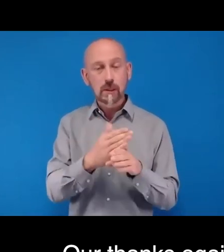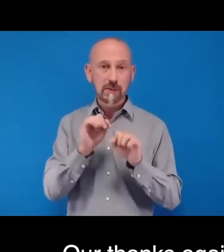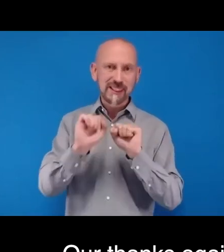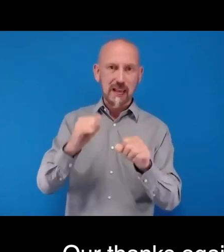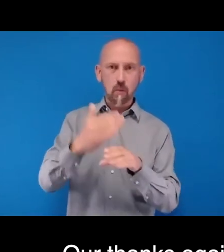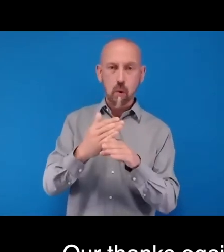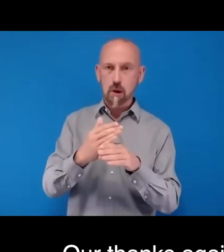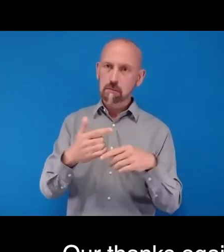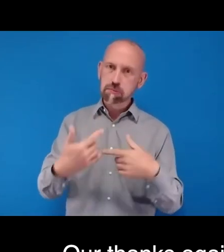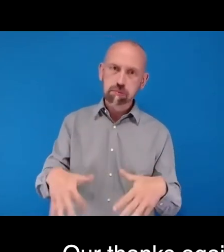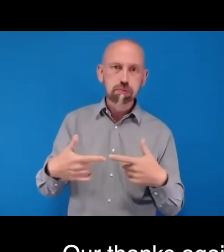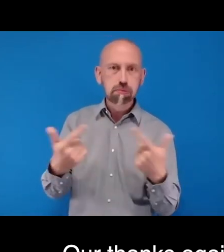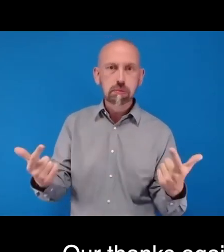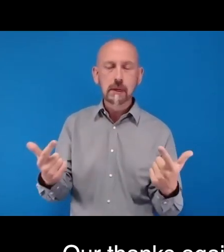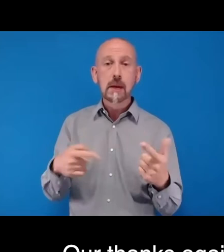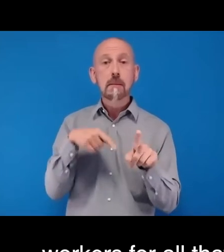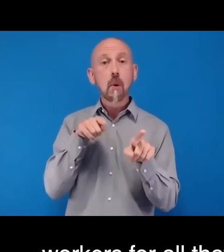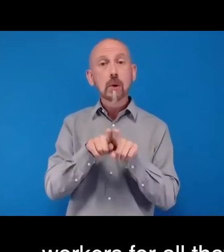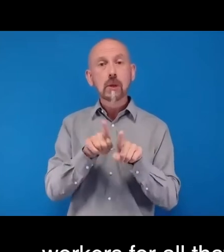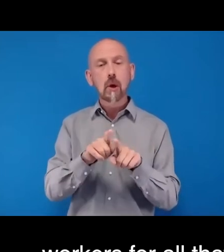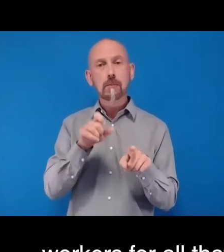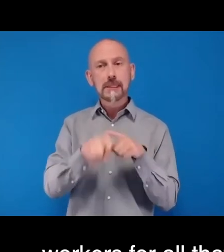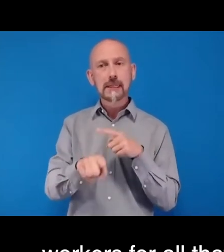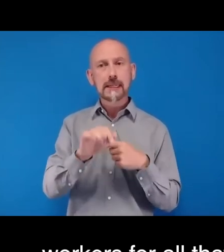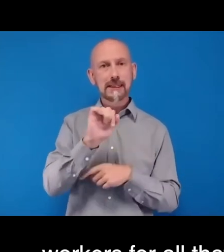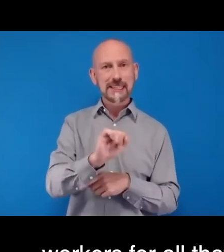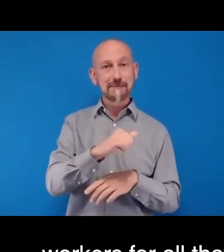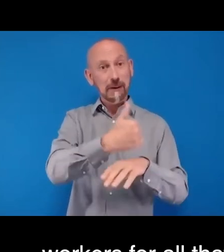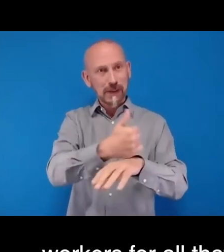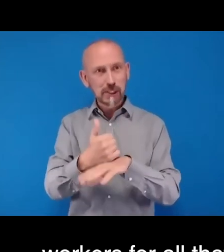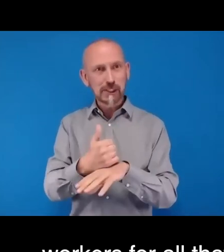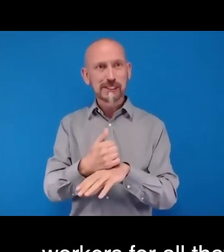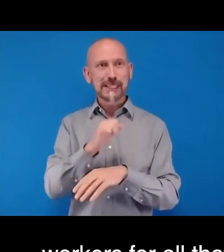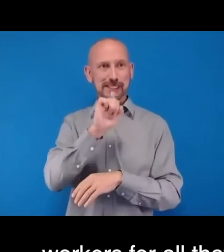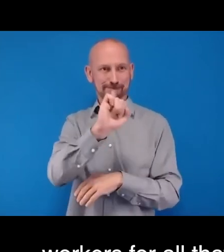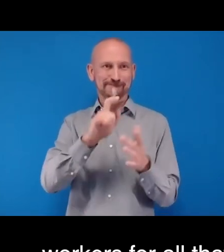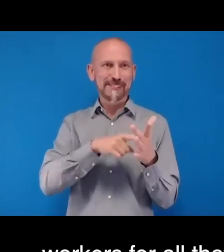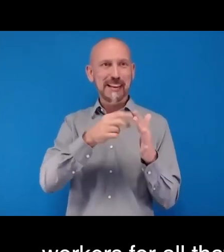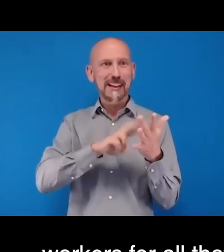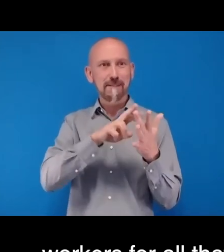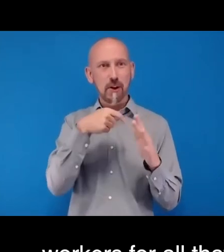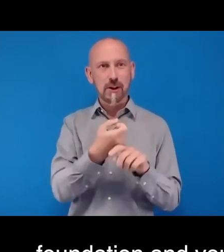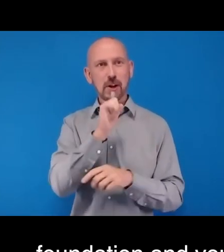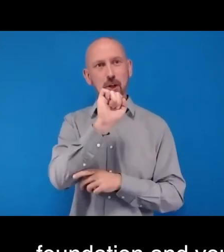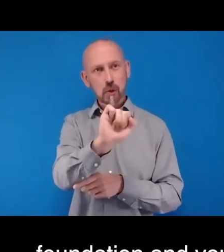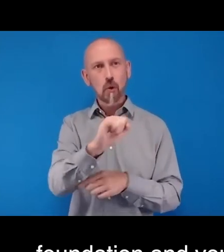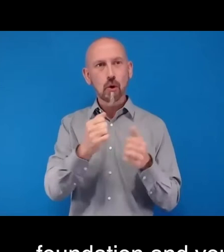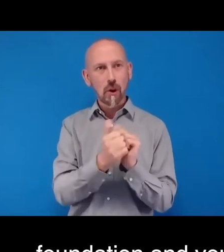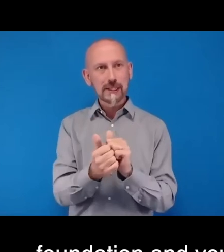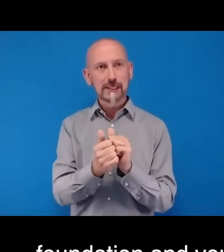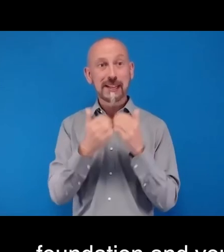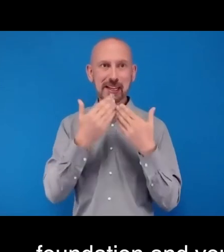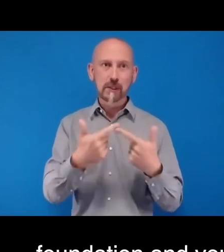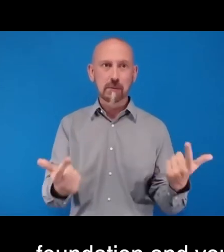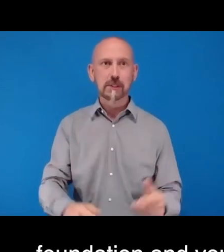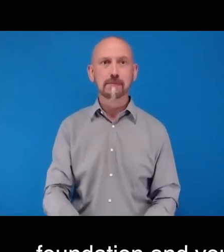in particular by the Foundation and your colleagues, Jennifer. Many thanks. Thank